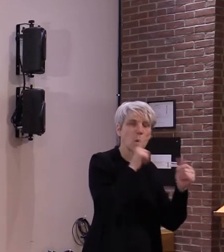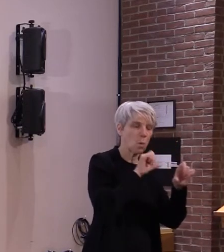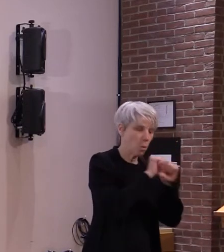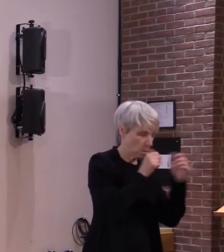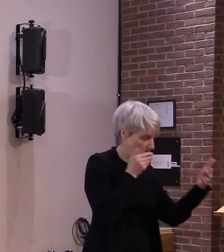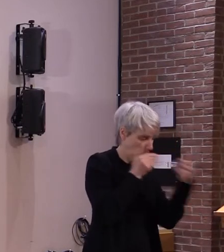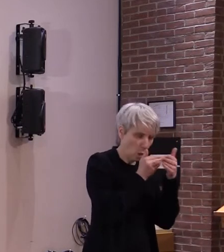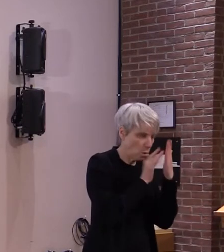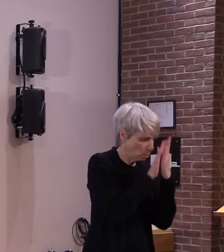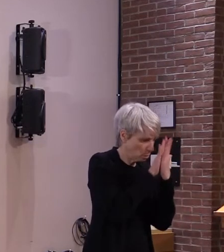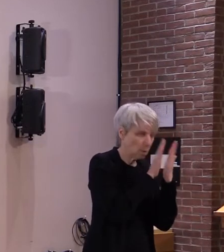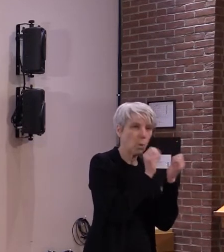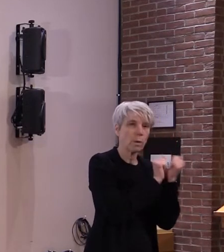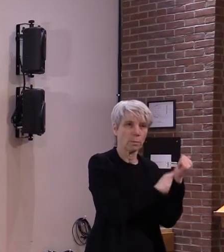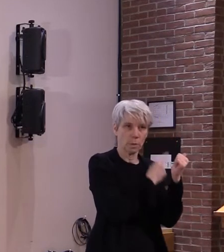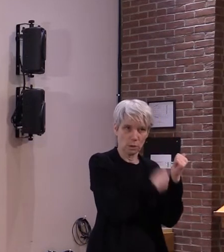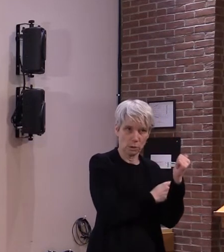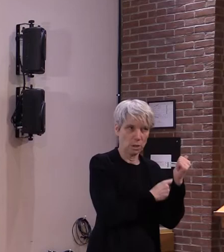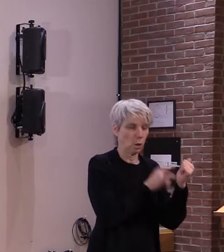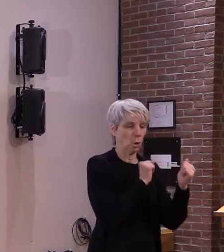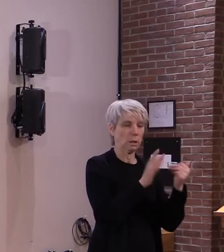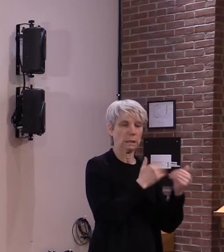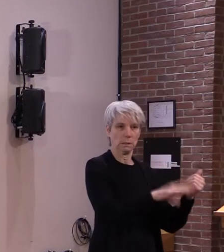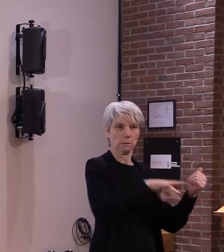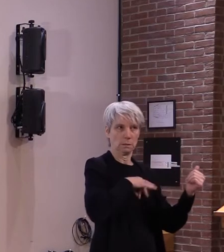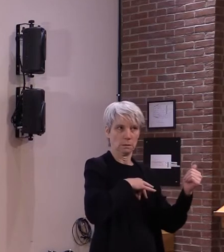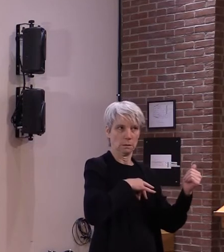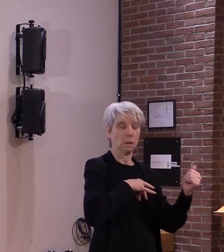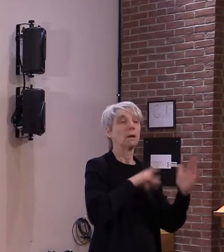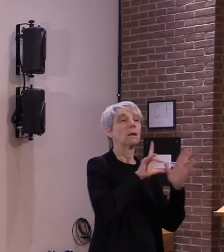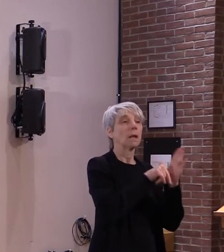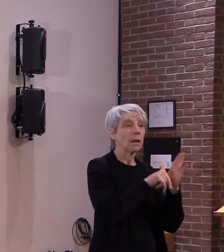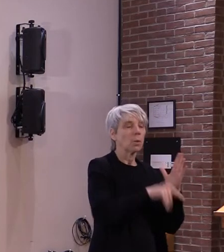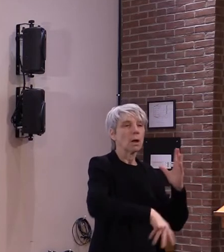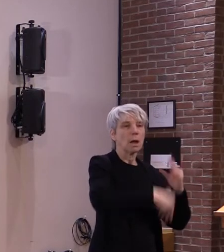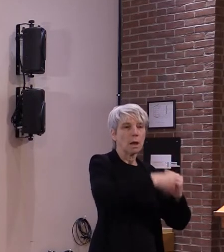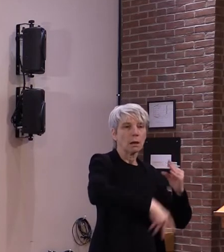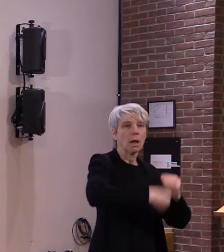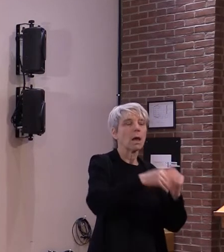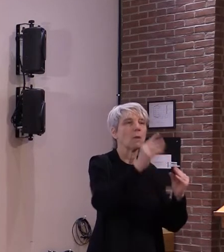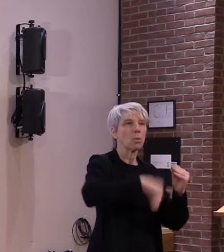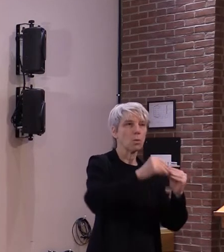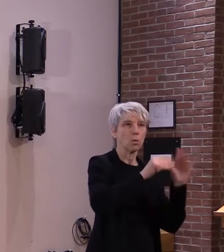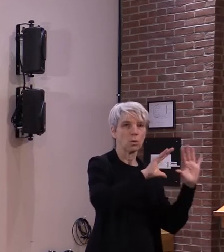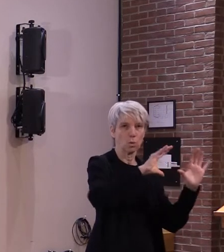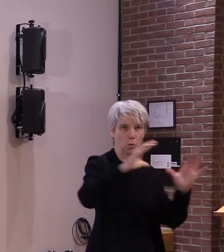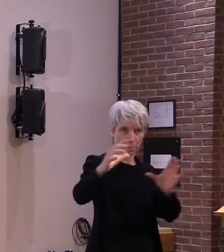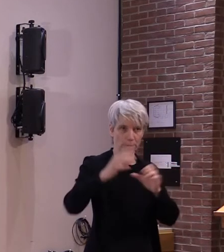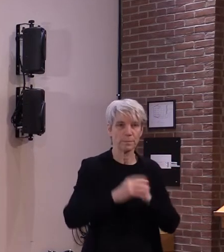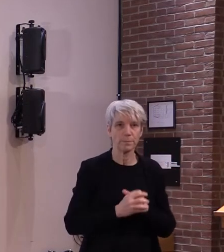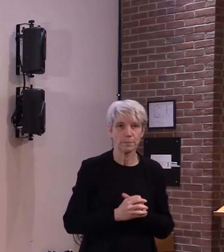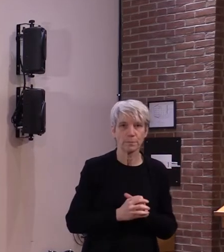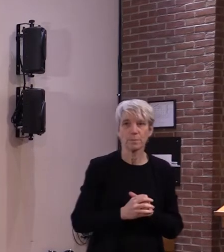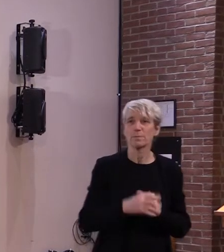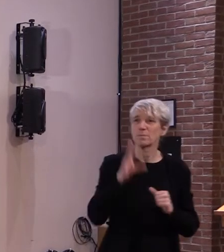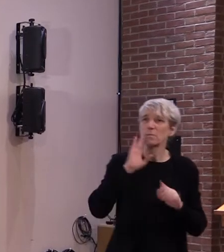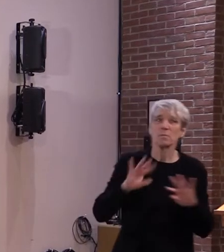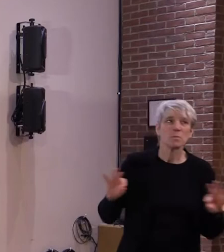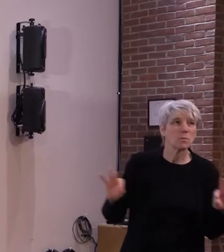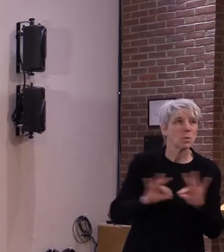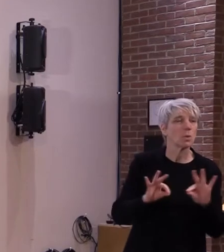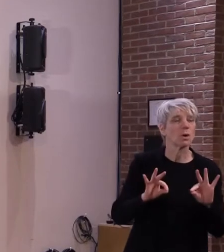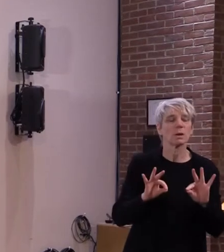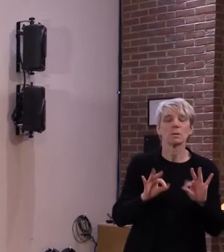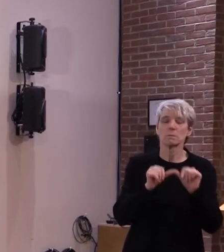as more vaccine doses arrive as i know it will be very important for us to continue following all safety